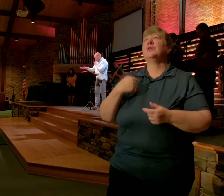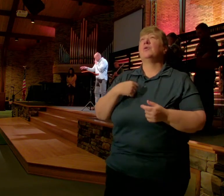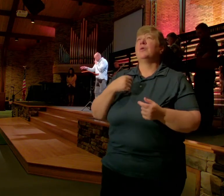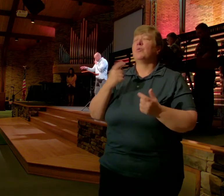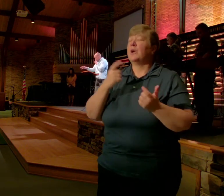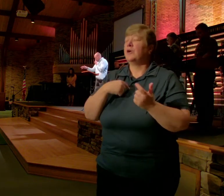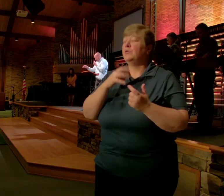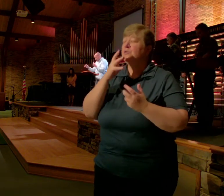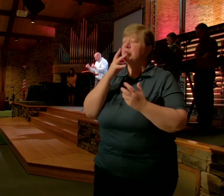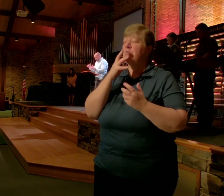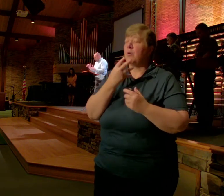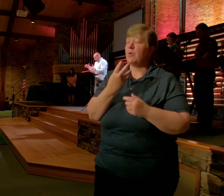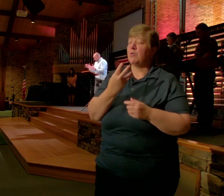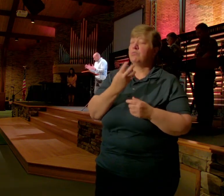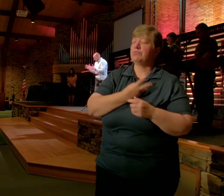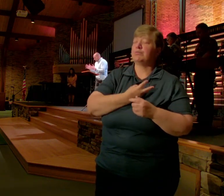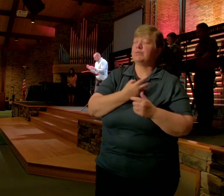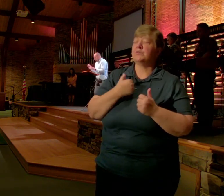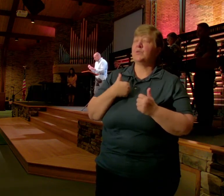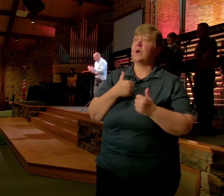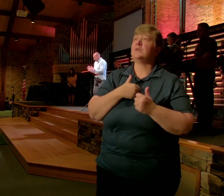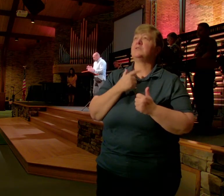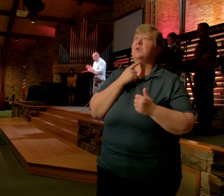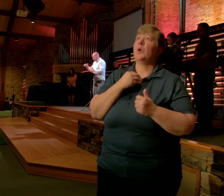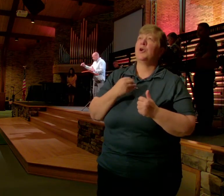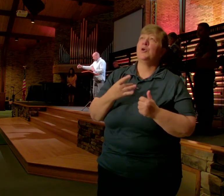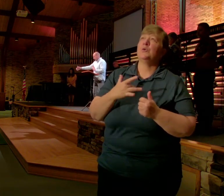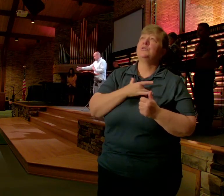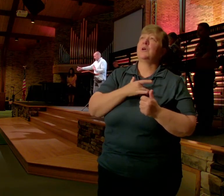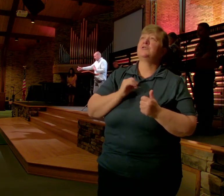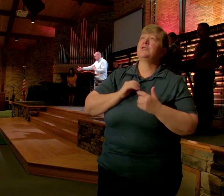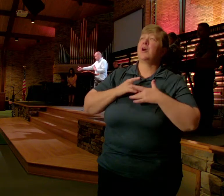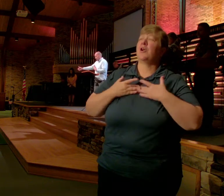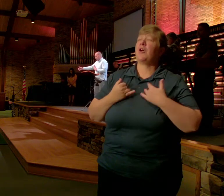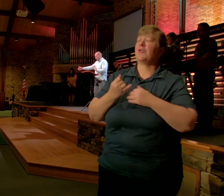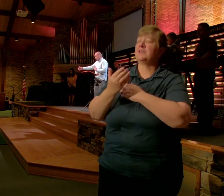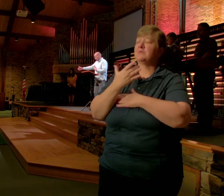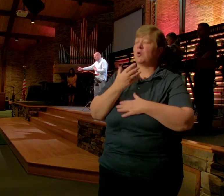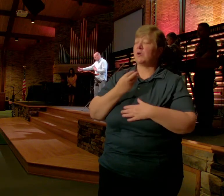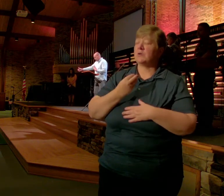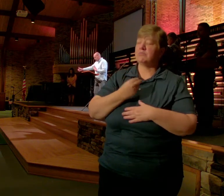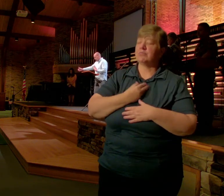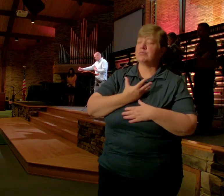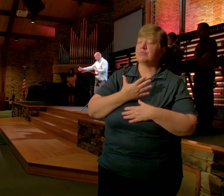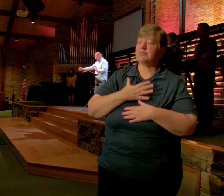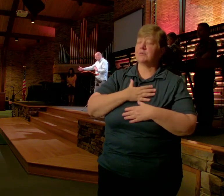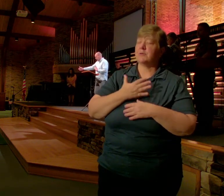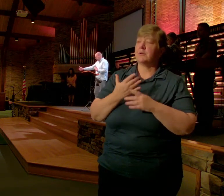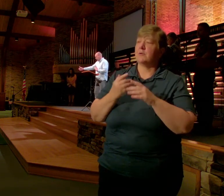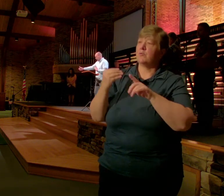Morning Where You Stirred In Our Heart Would You Call That To Mind Throughout The Week